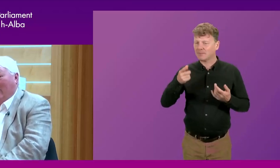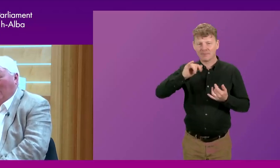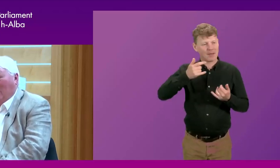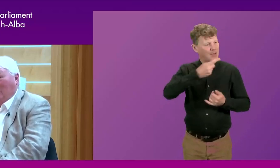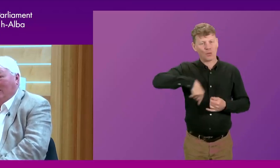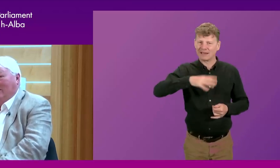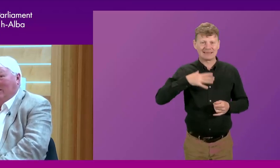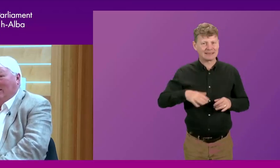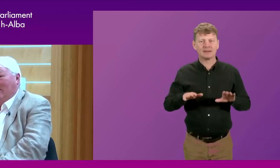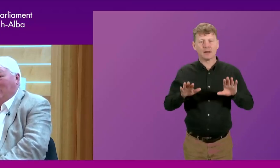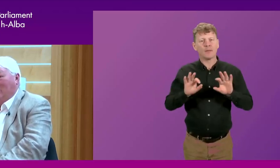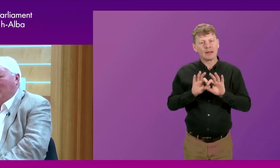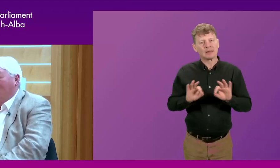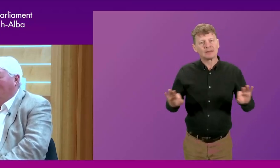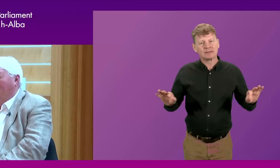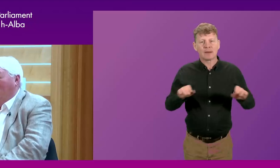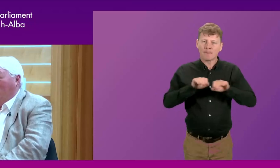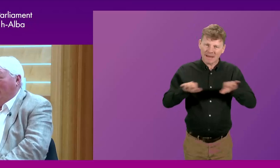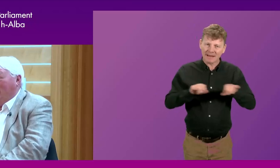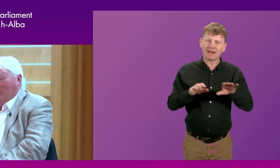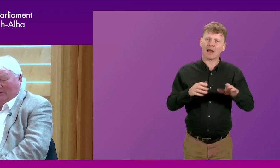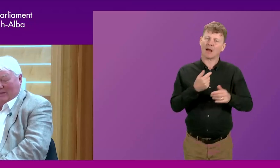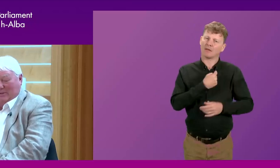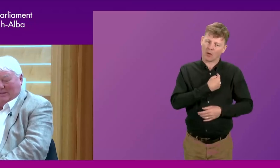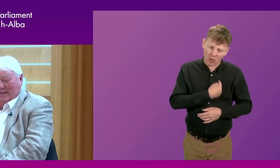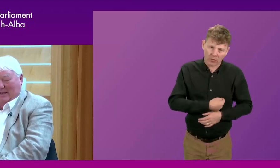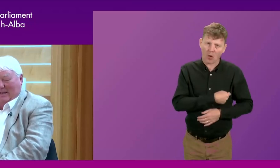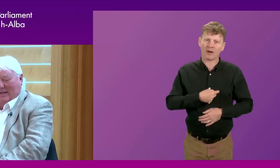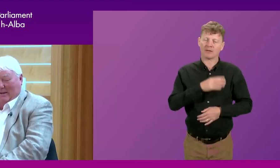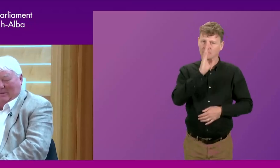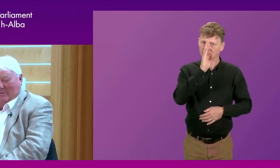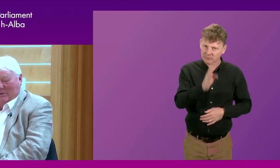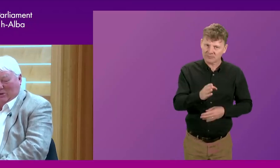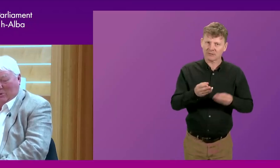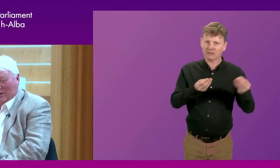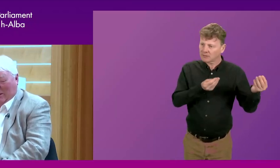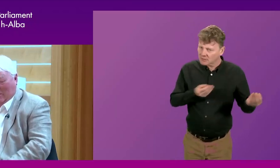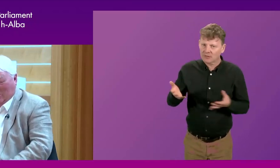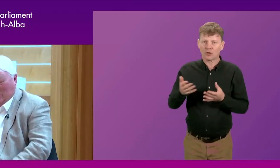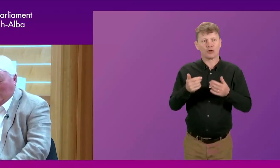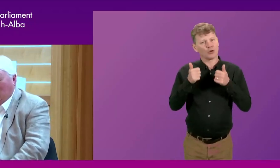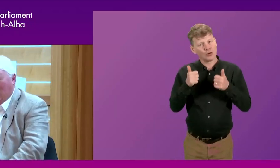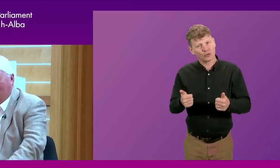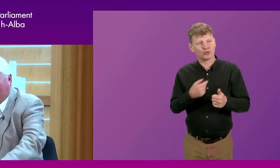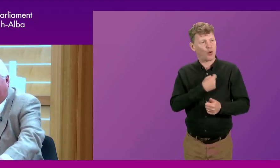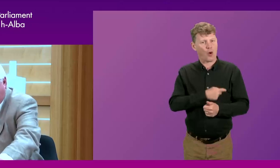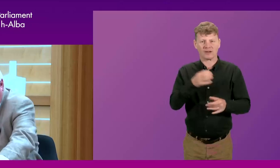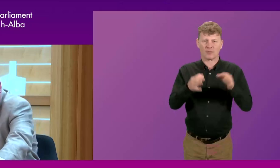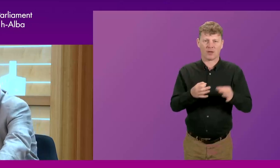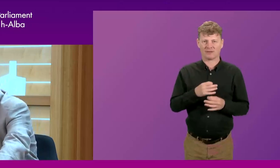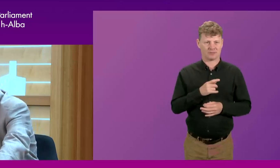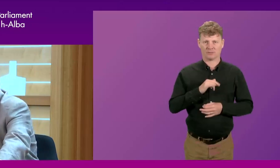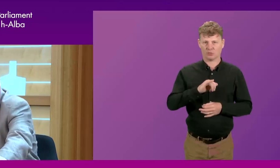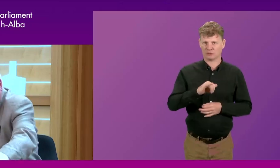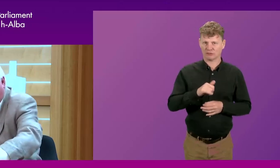honourable decent media coverage in return for honourable decent politics. But I'm not sure who could start that.